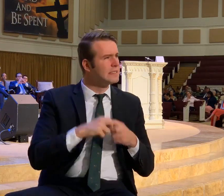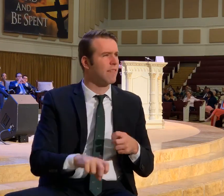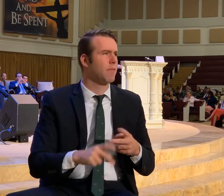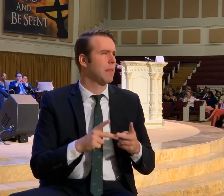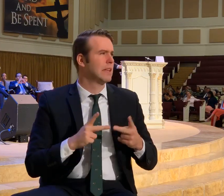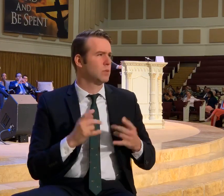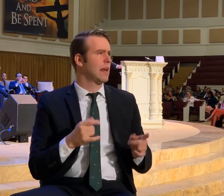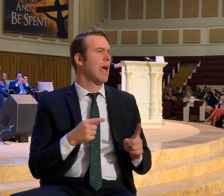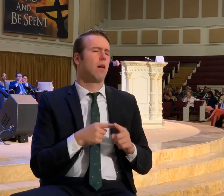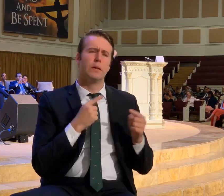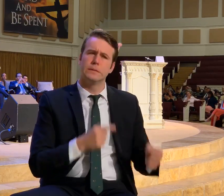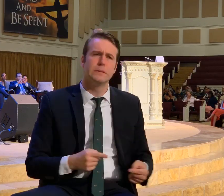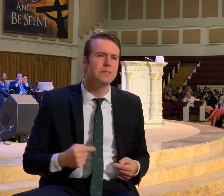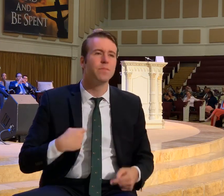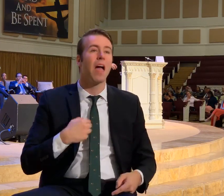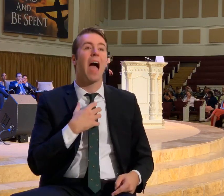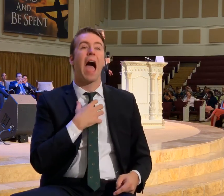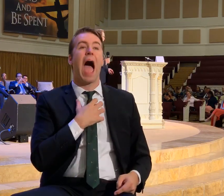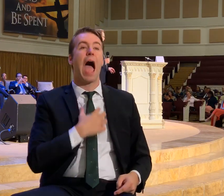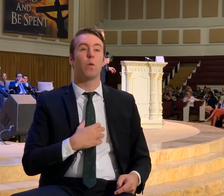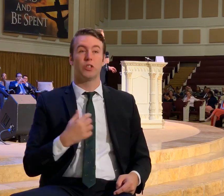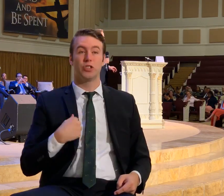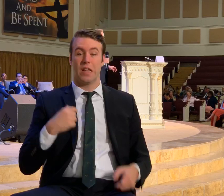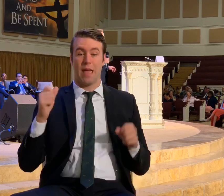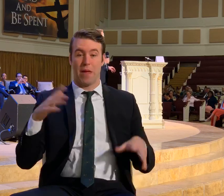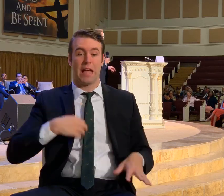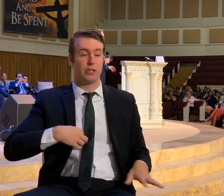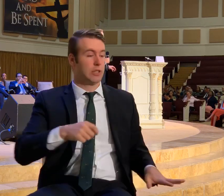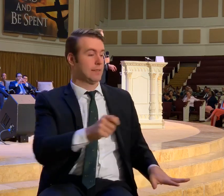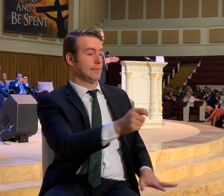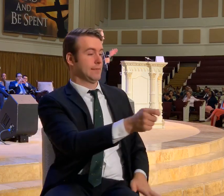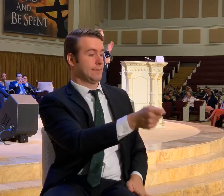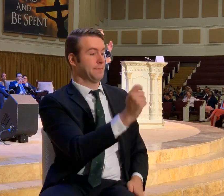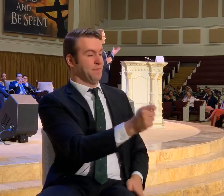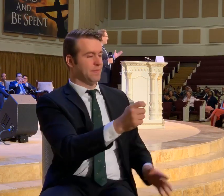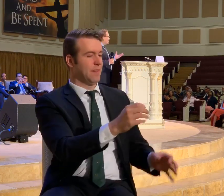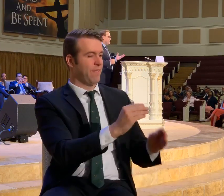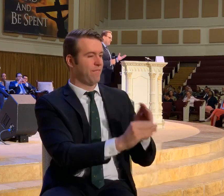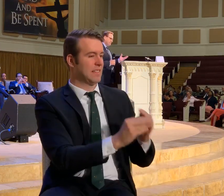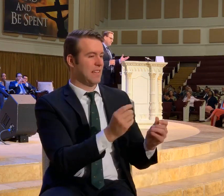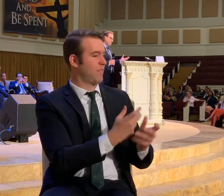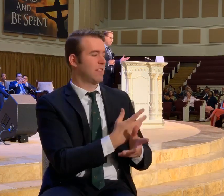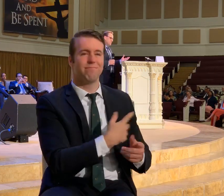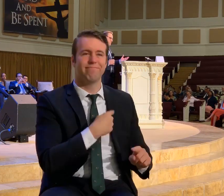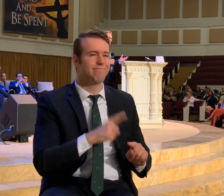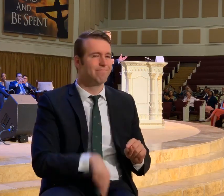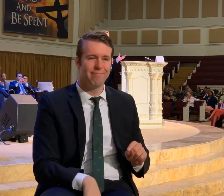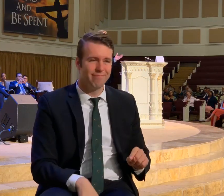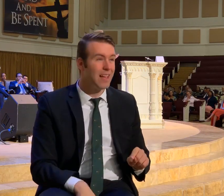right now. And I wish I could wave a magic wand. And fix it. But it's their season.